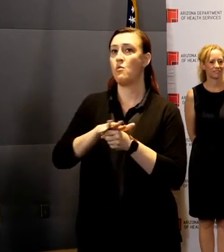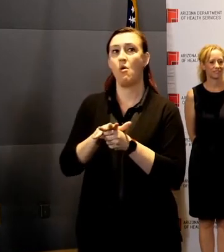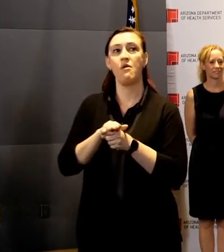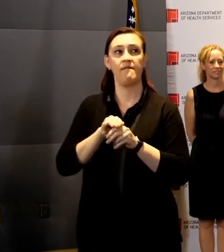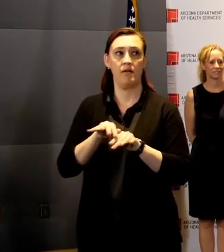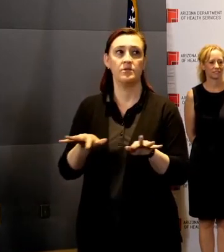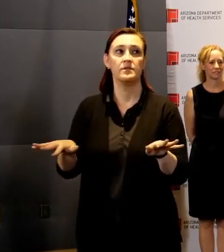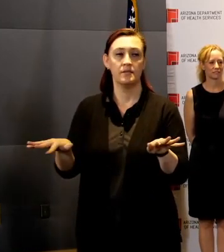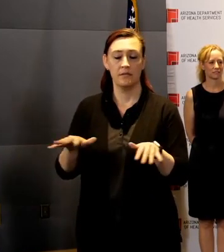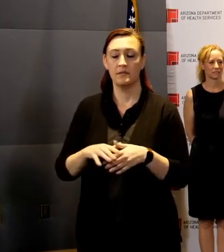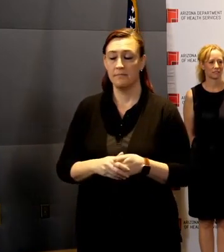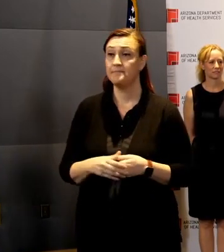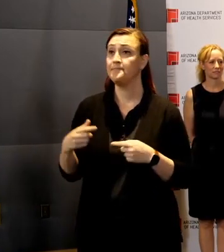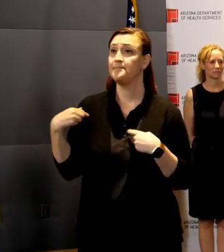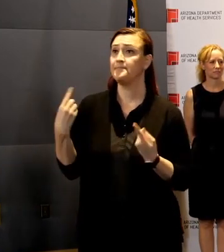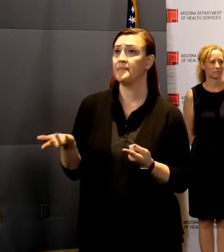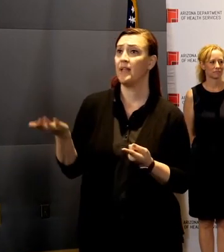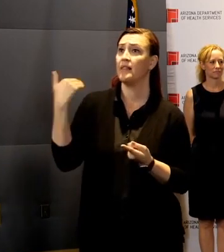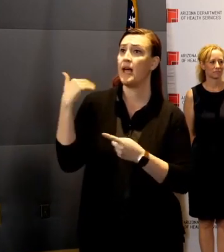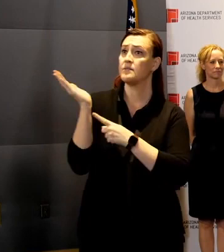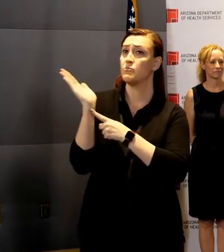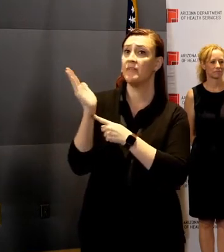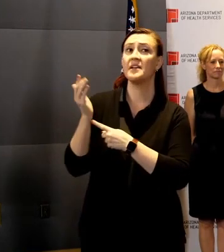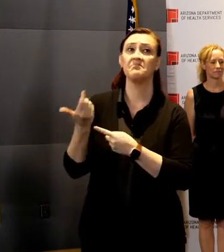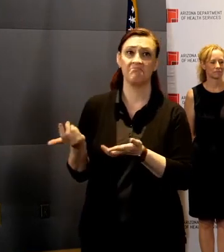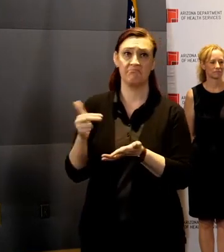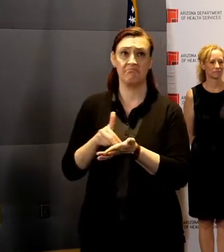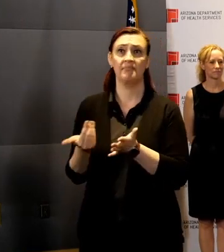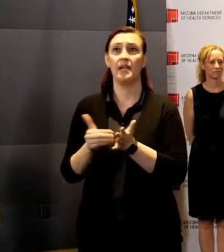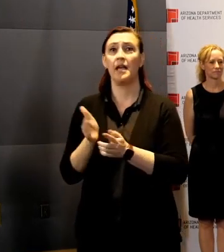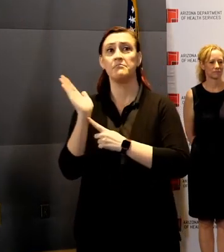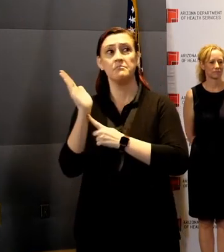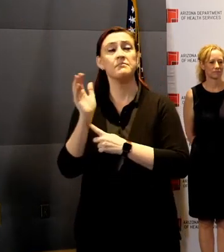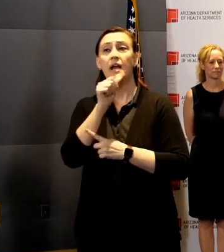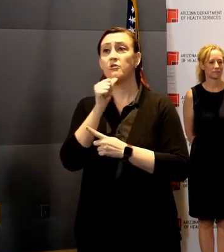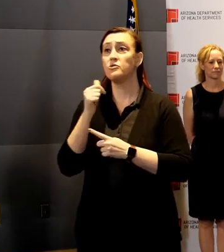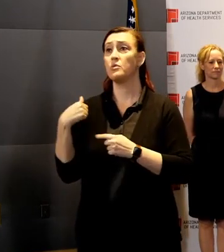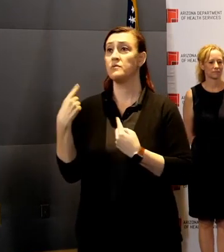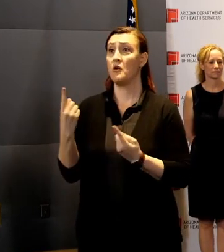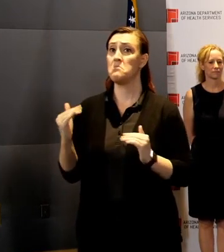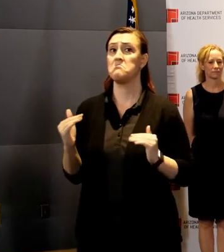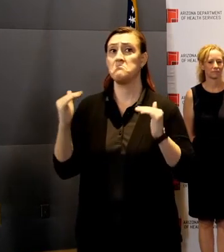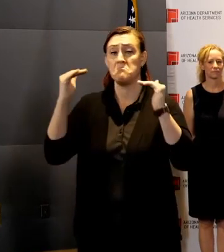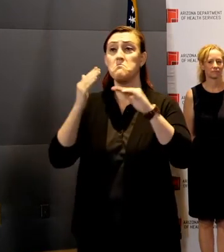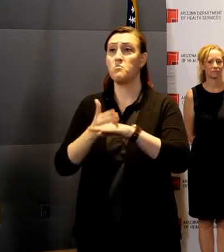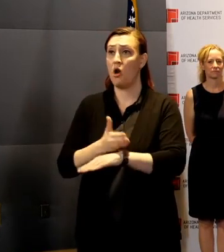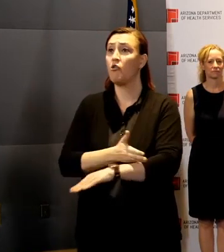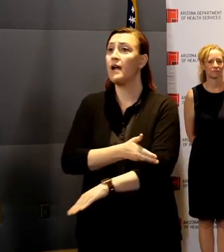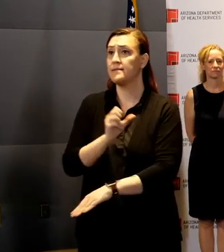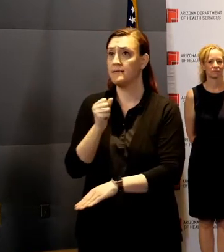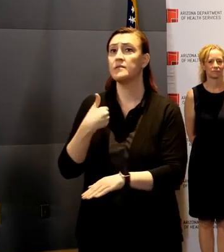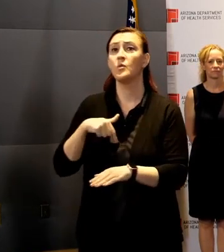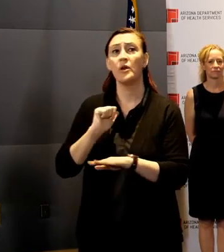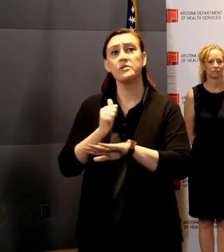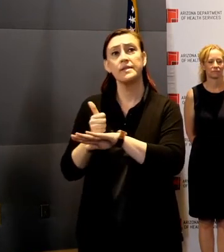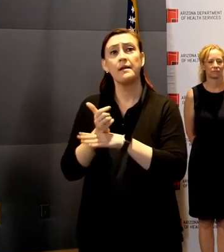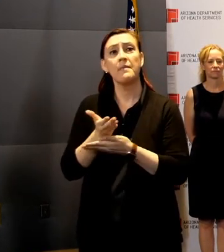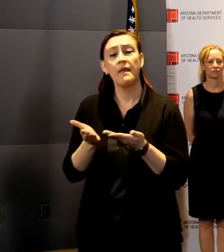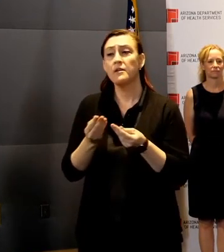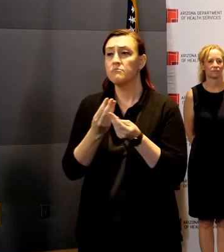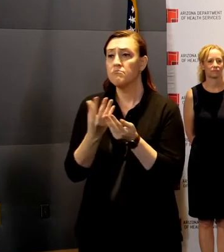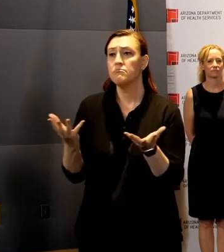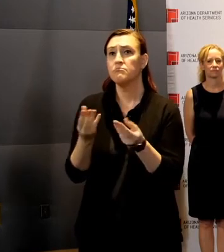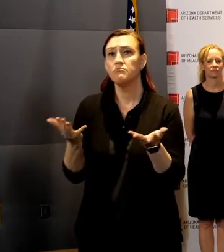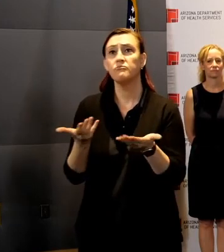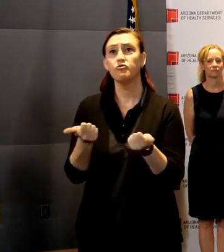Since we last briefed you, Arizona's made significant progress towards implementing measures to increase capacity in